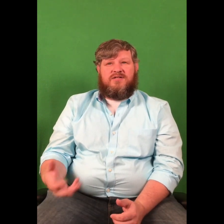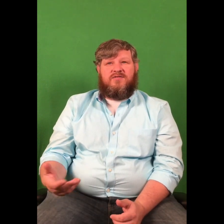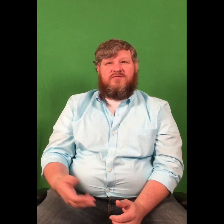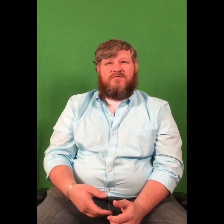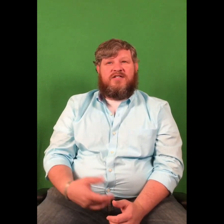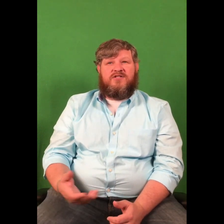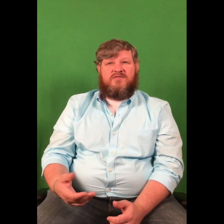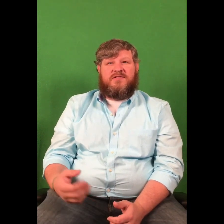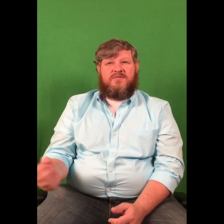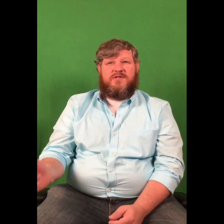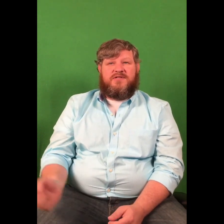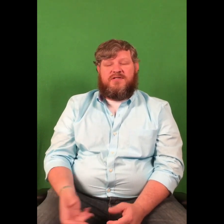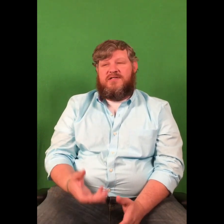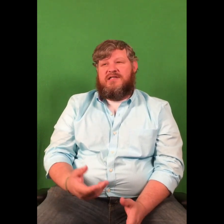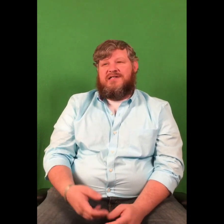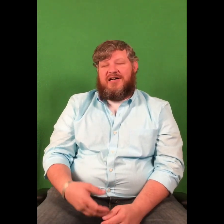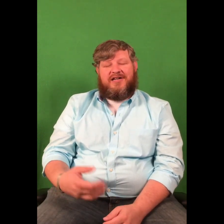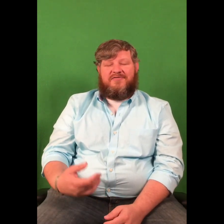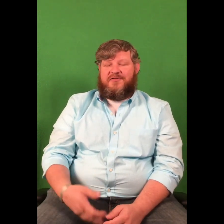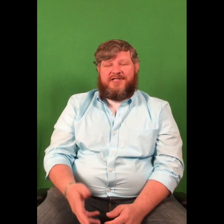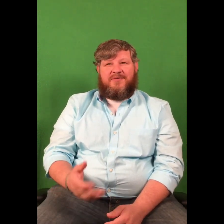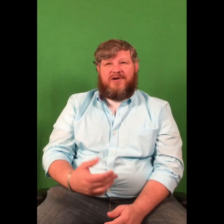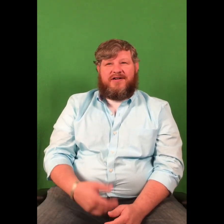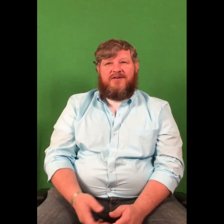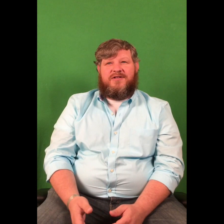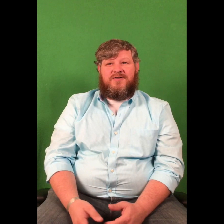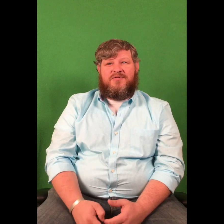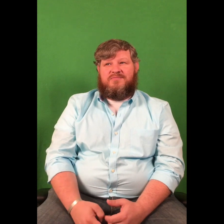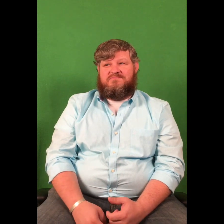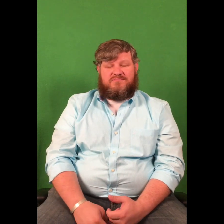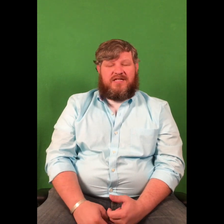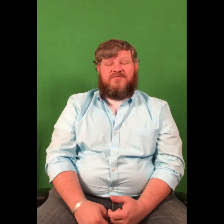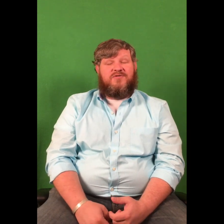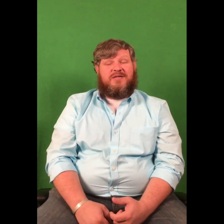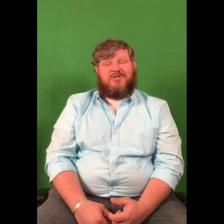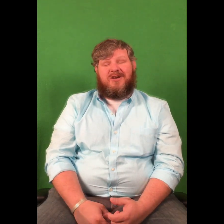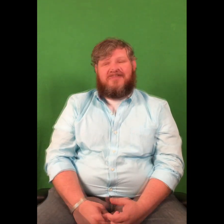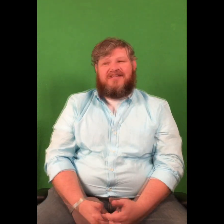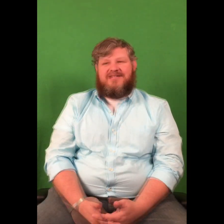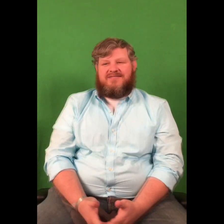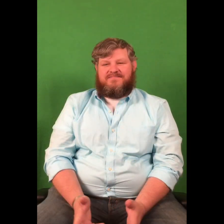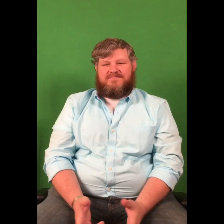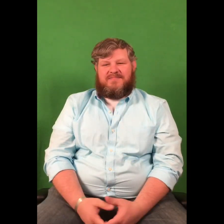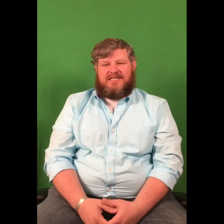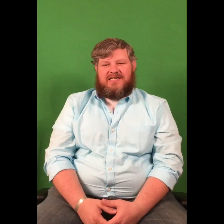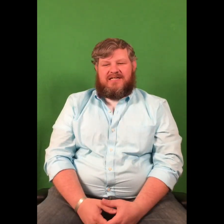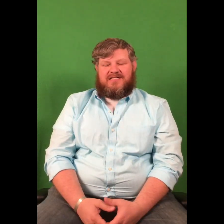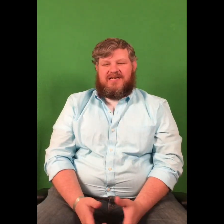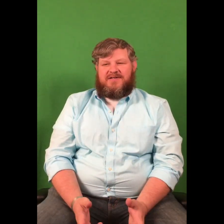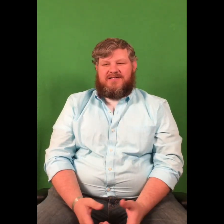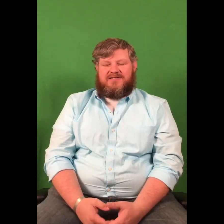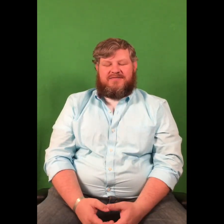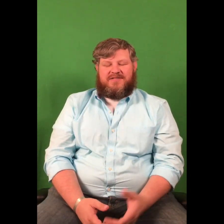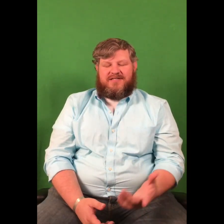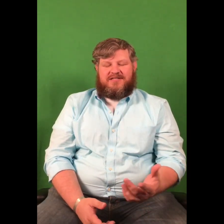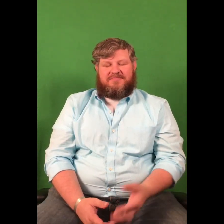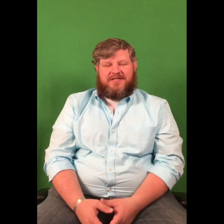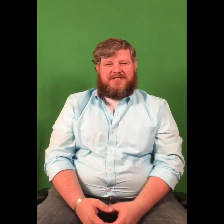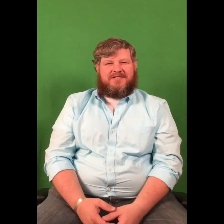or veterans with disability, I had free time where I could go there almost as a full-time job. Okay, as I came out of the American Legion meeting,